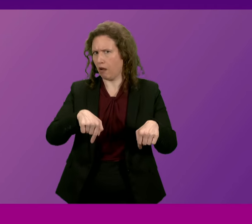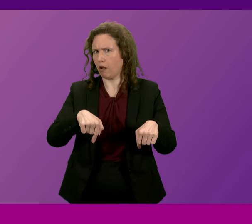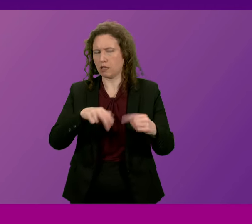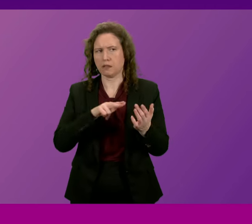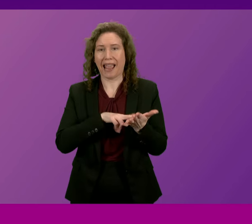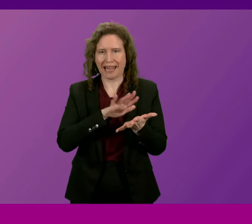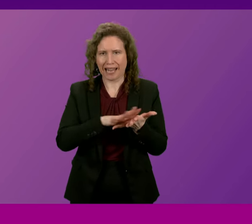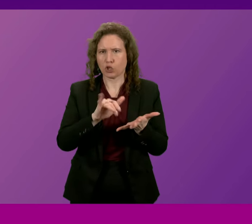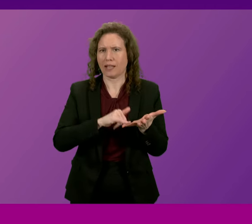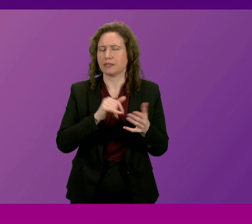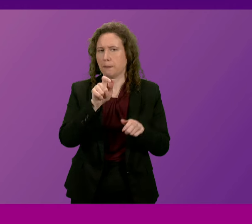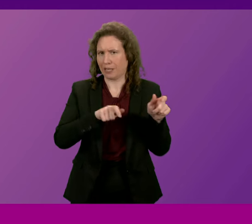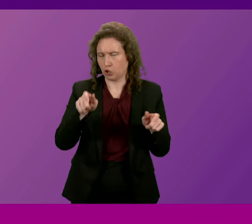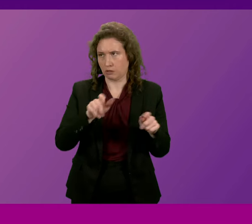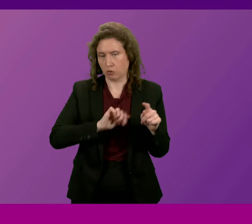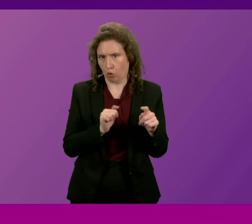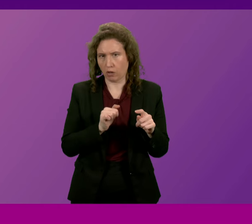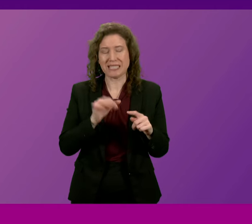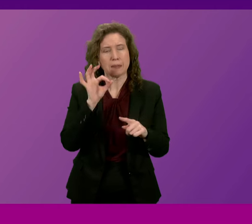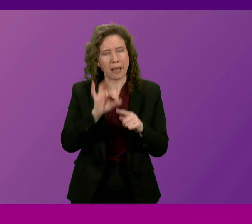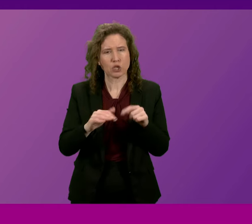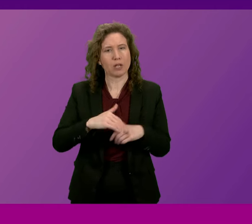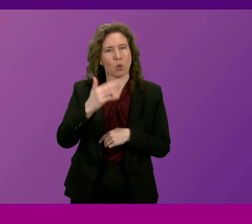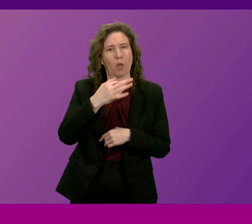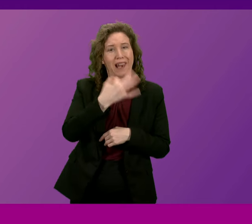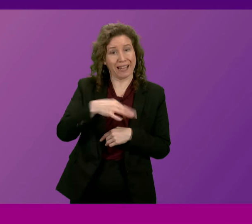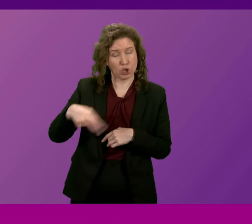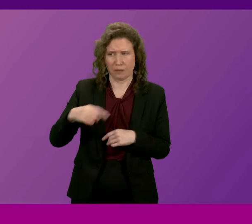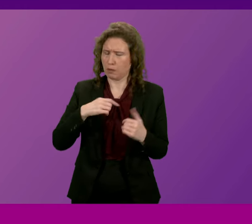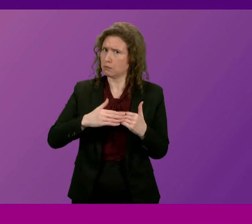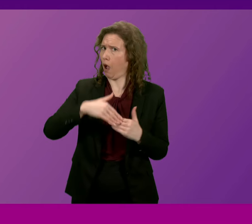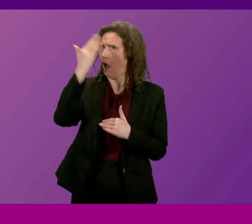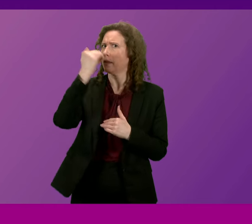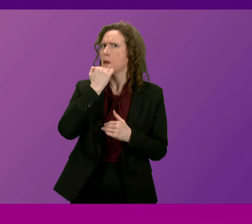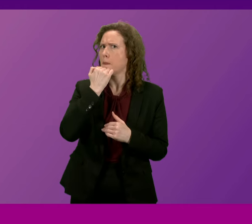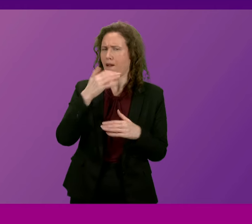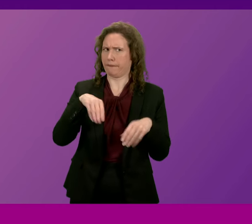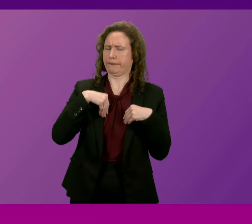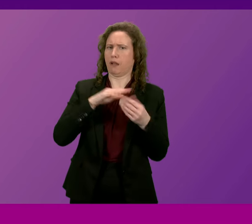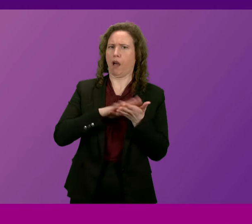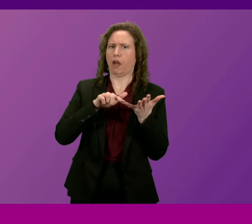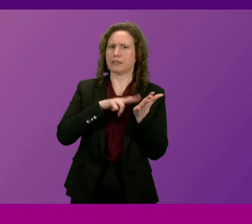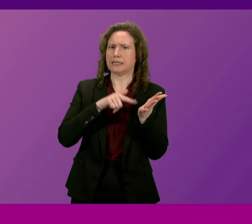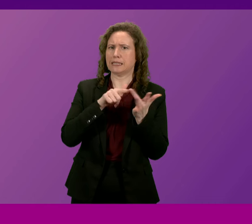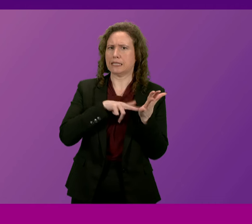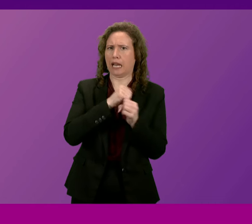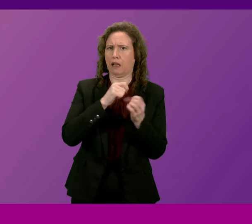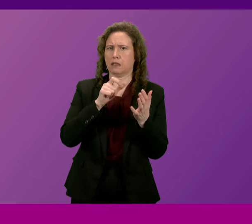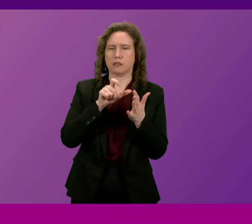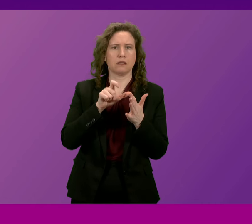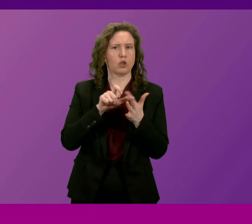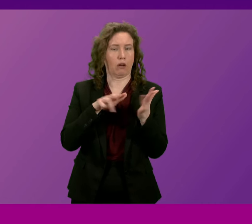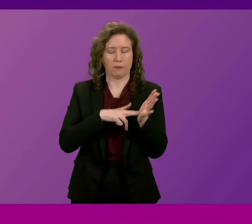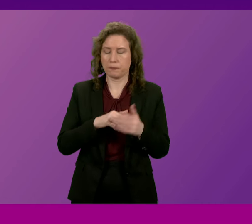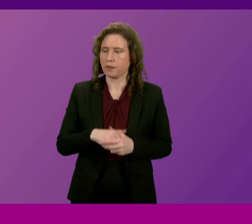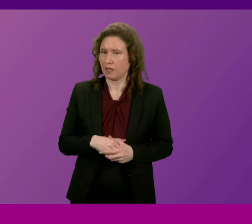patients throughout Scotland, especially, I should say, in North Lanarkshire, where there is a higher prevalence still. In light of this, and as Scottish Huntington's Association